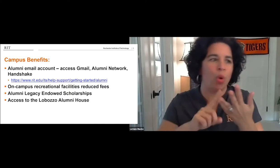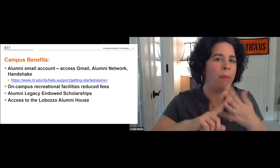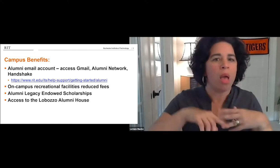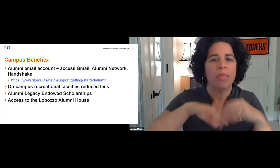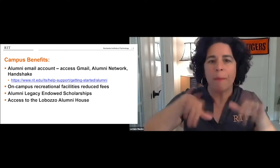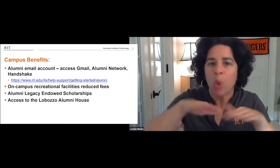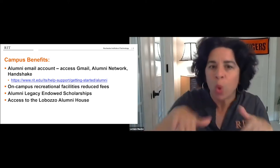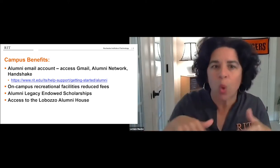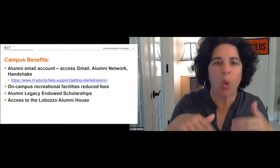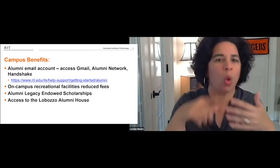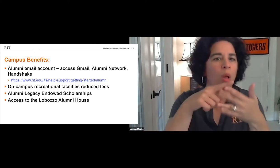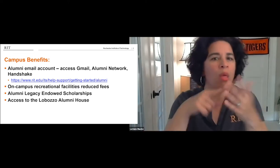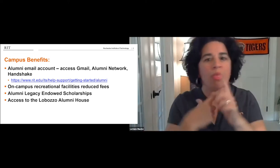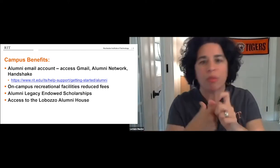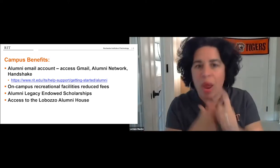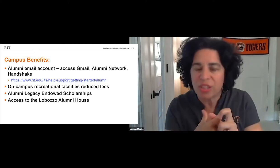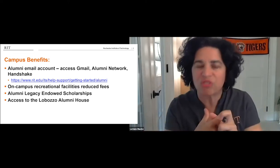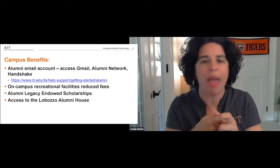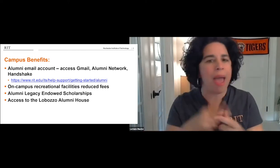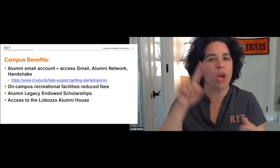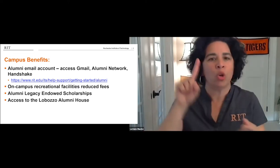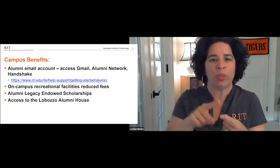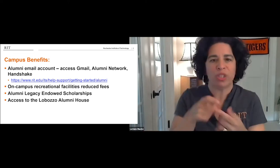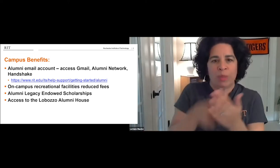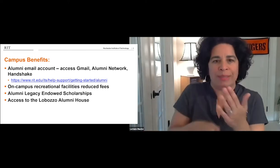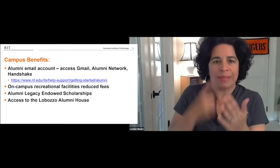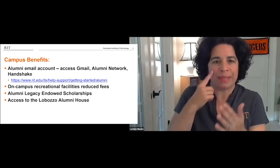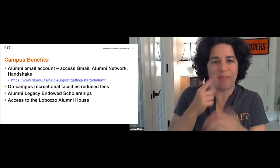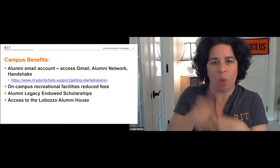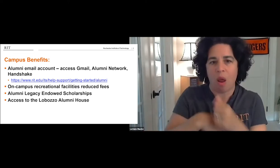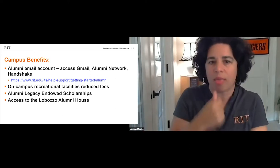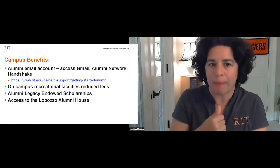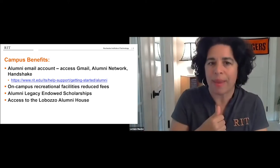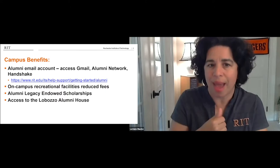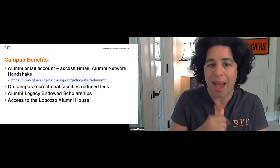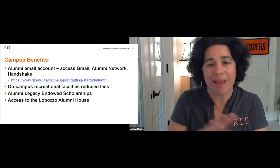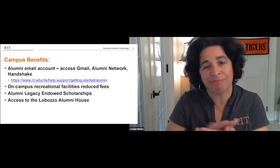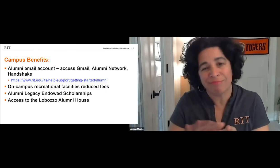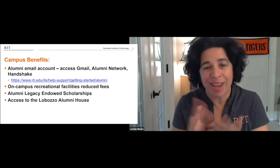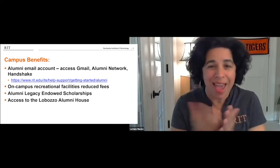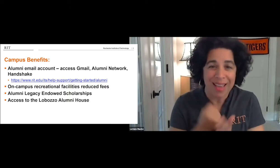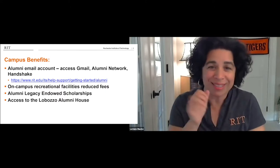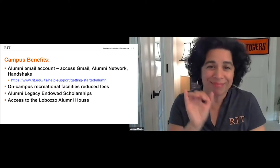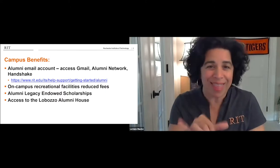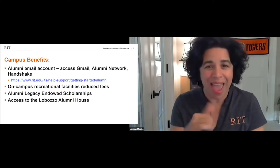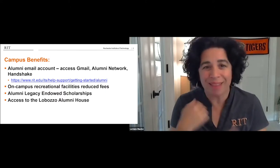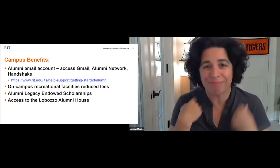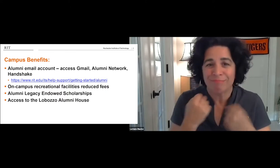you have access to the recreational facilities at a reduced fee. That includes the Gordon Fieldhouse, the